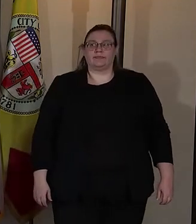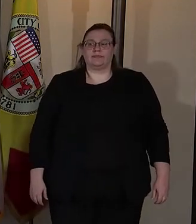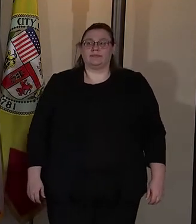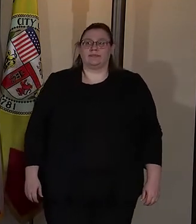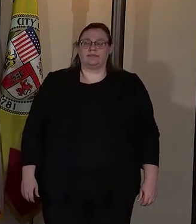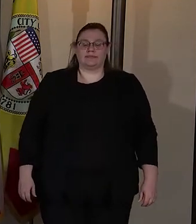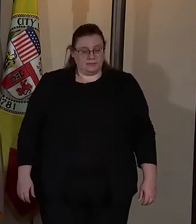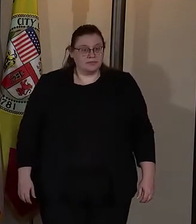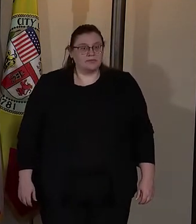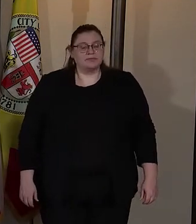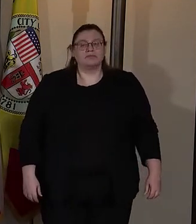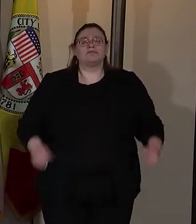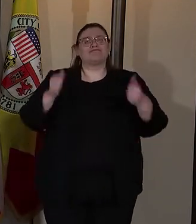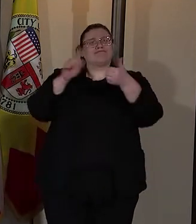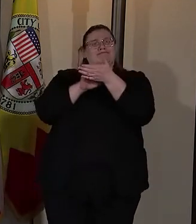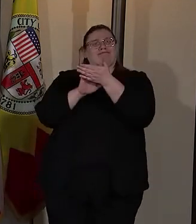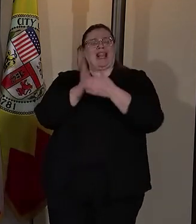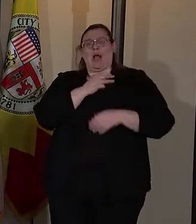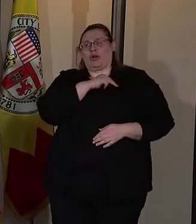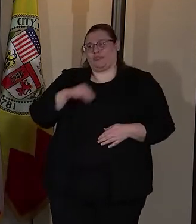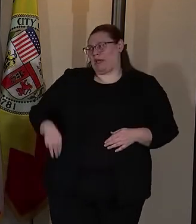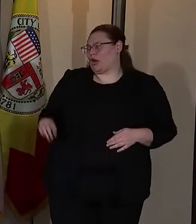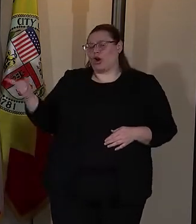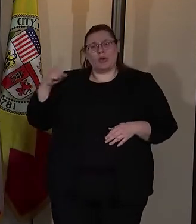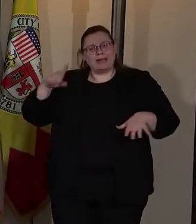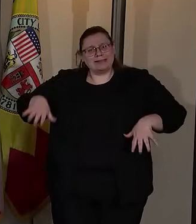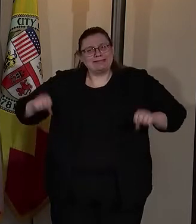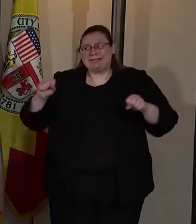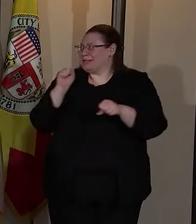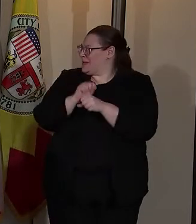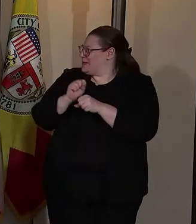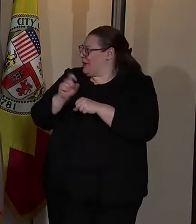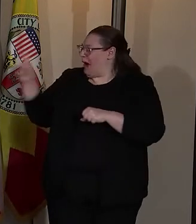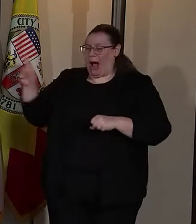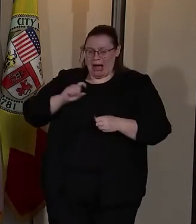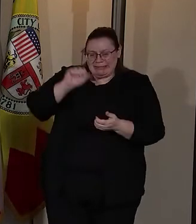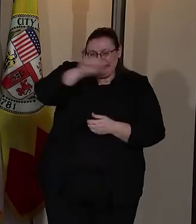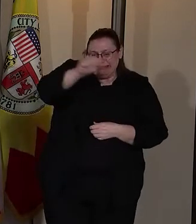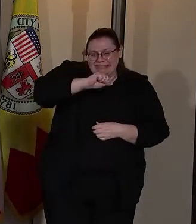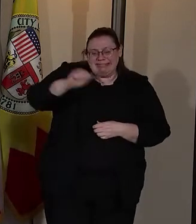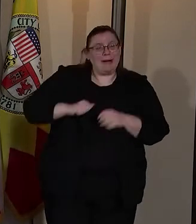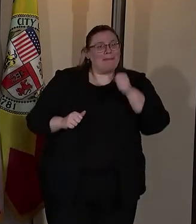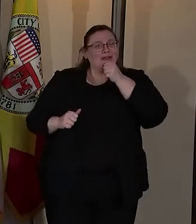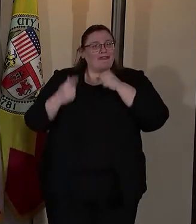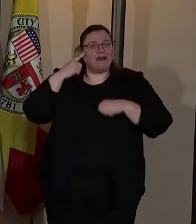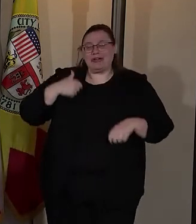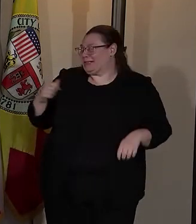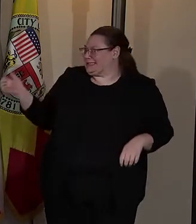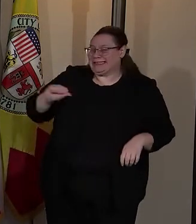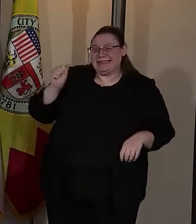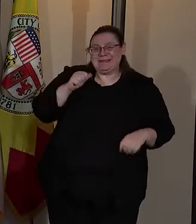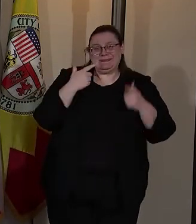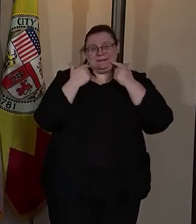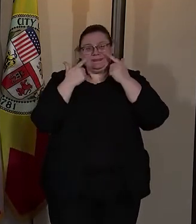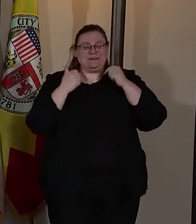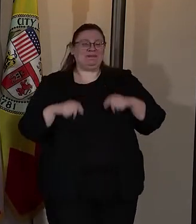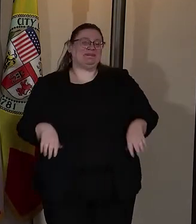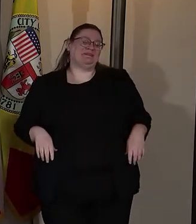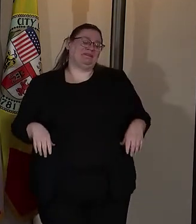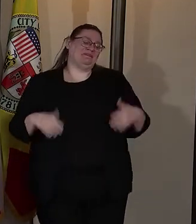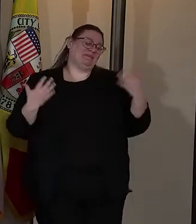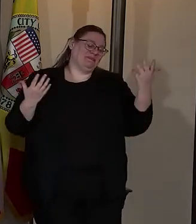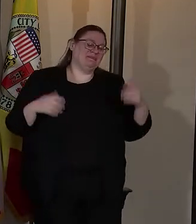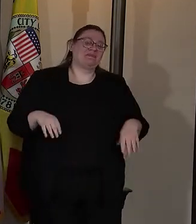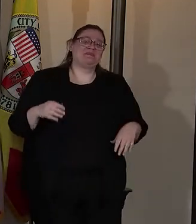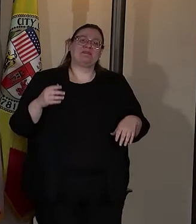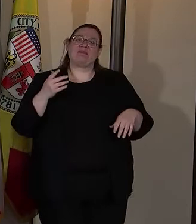Mr. Marquise Big props to our mayor, who's always up to the job, even if it's scrubbing down the microphone and podium. I just want